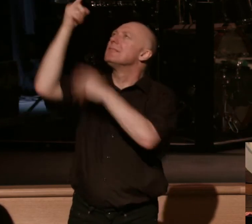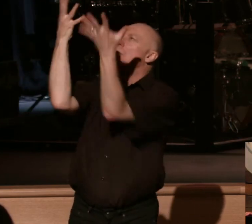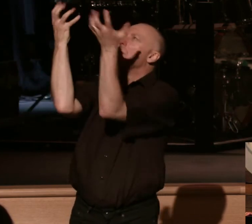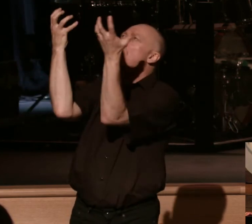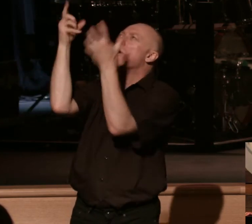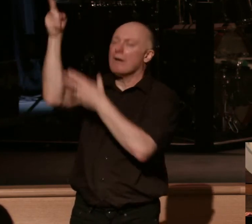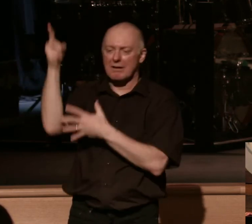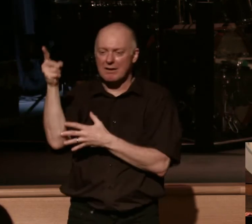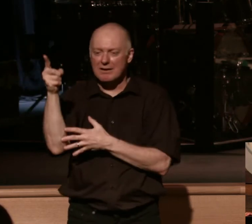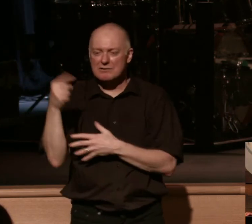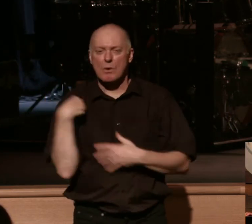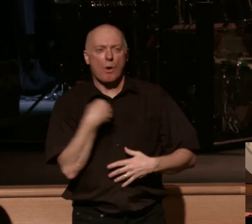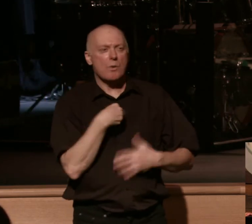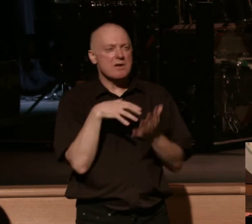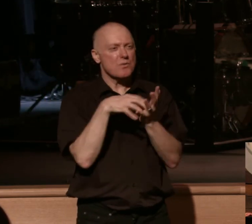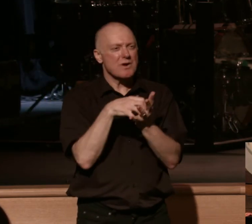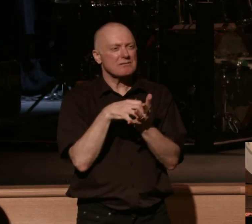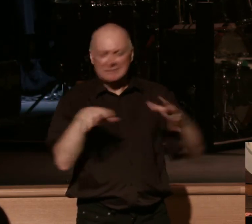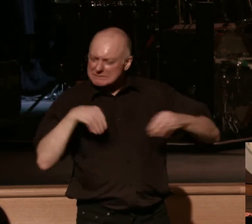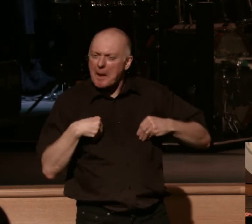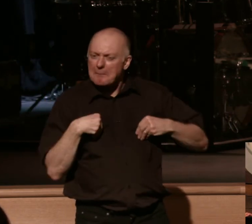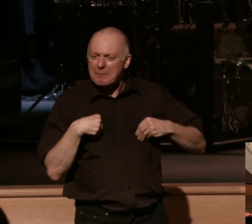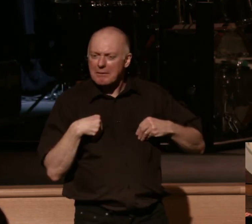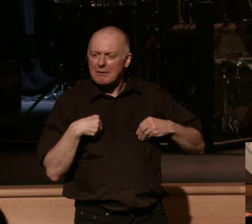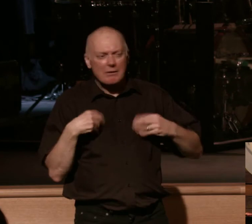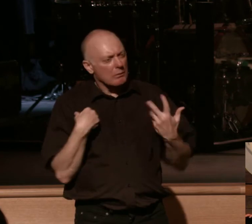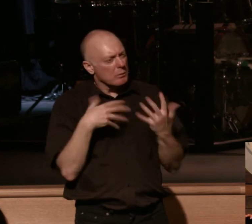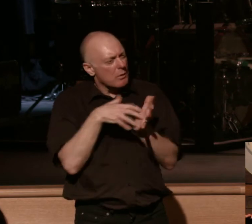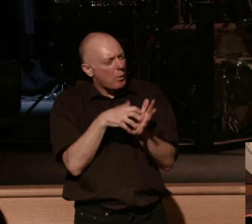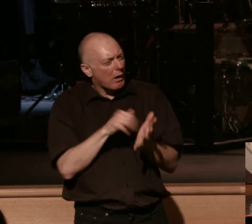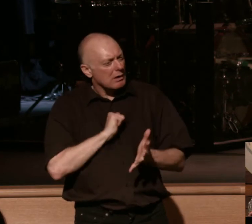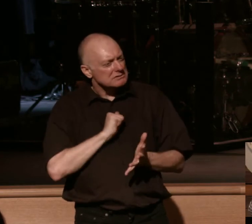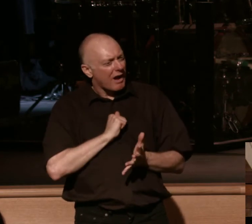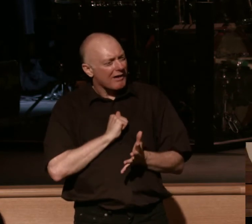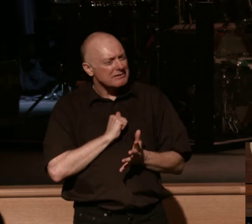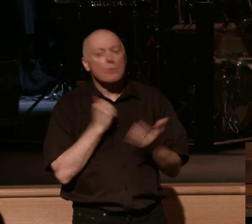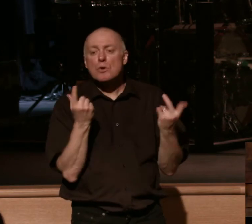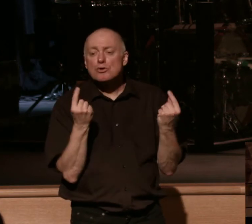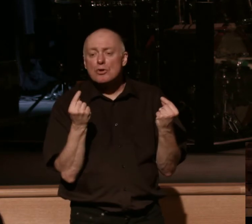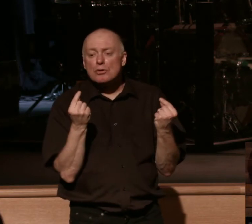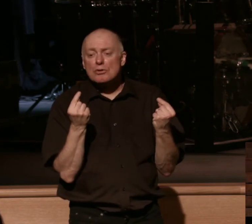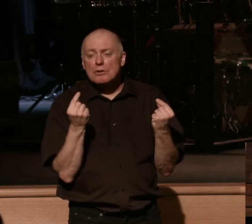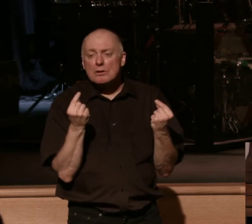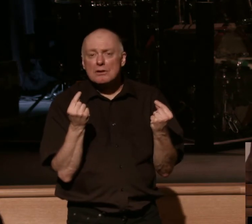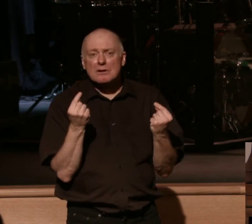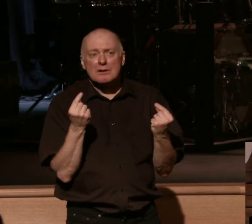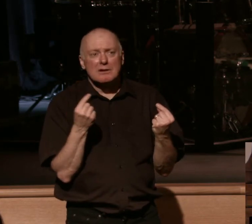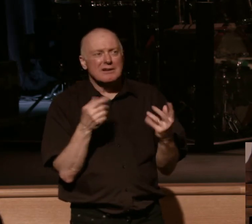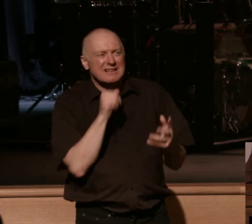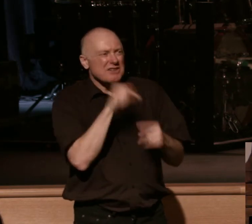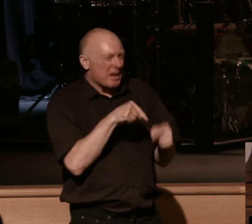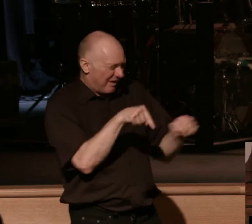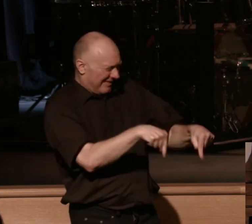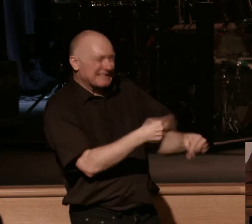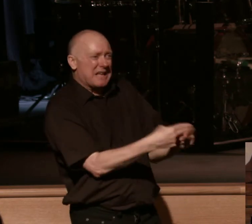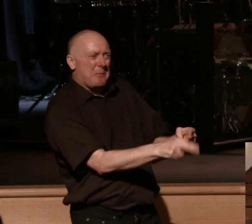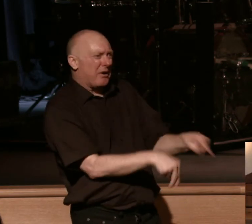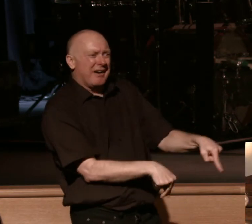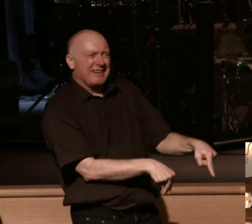fragility and the reality and even the vulnerability of our lives we turn it and we say but it's not about this it's not about now